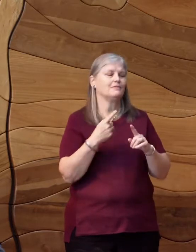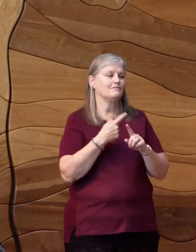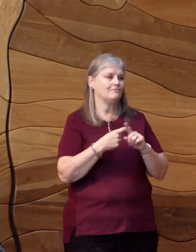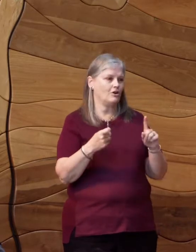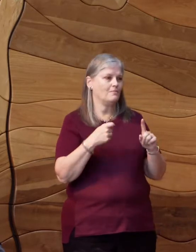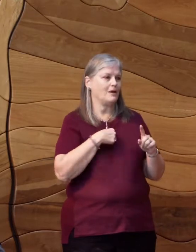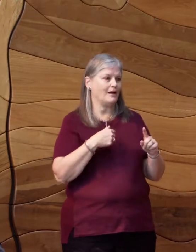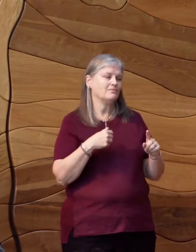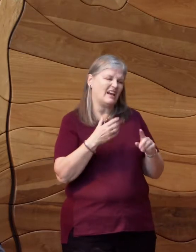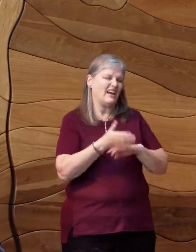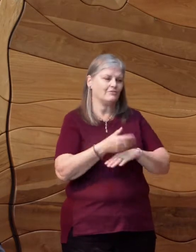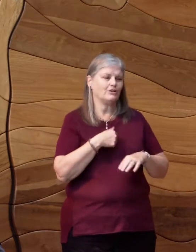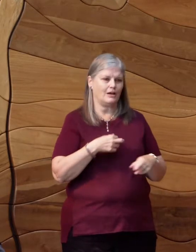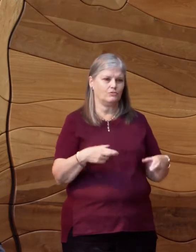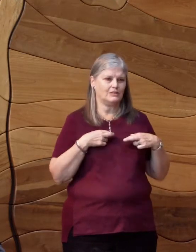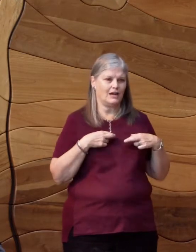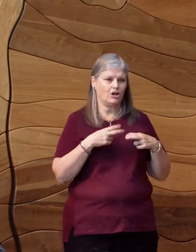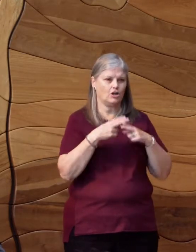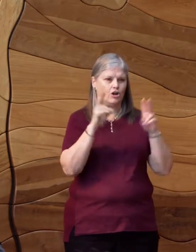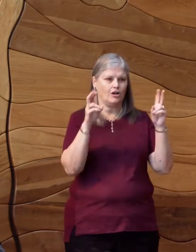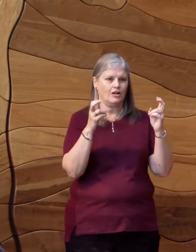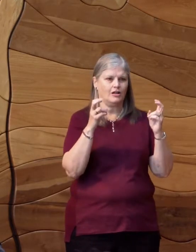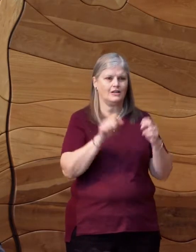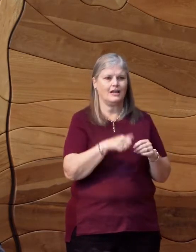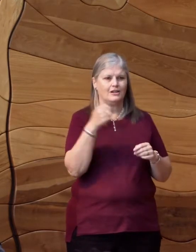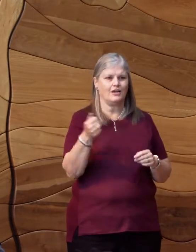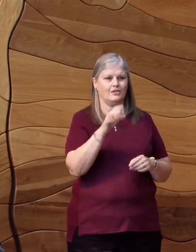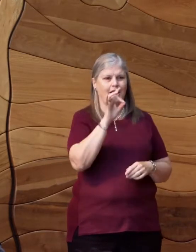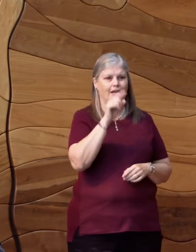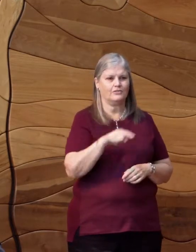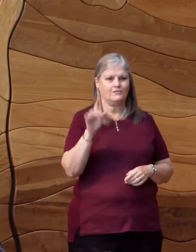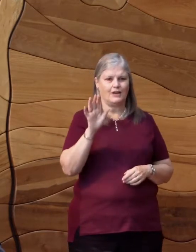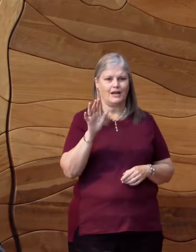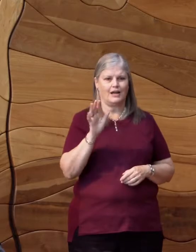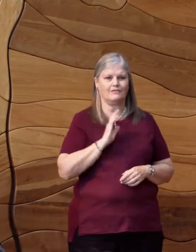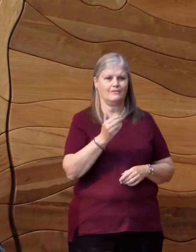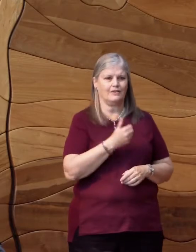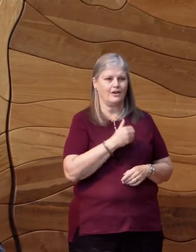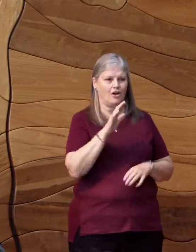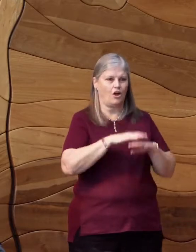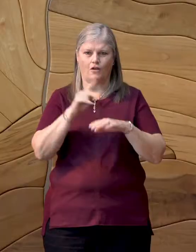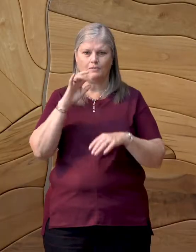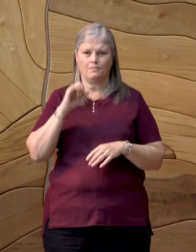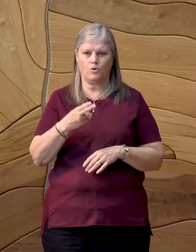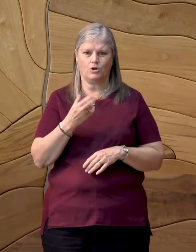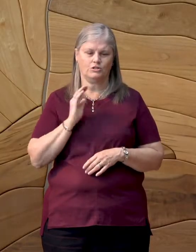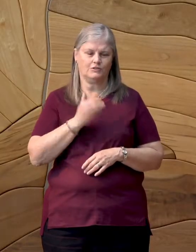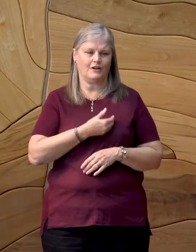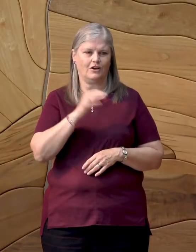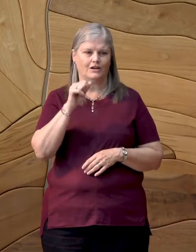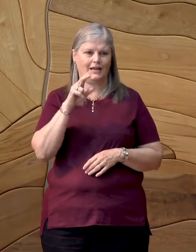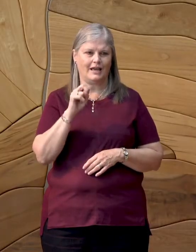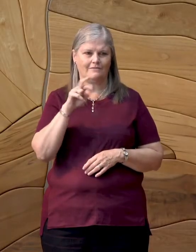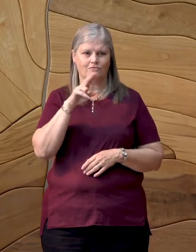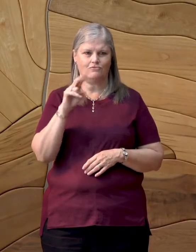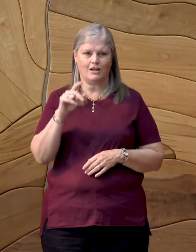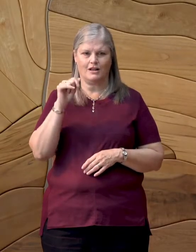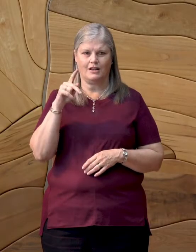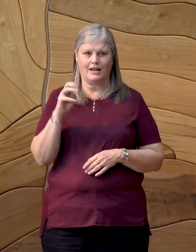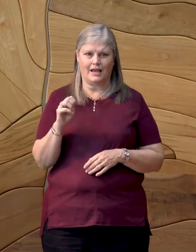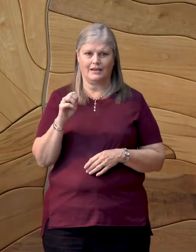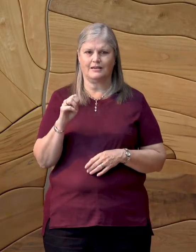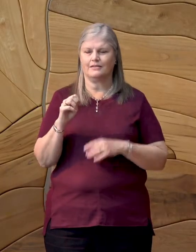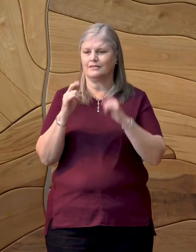poem is Another 8 to 5 on the porch of our cave-run lake cabin. All